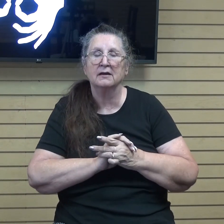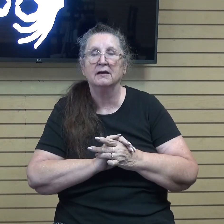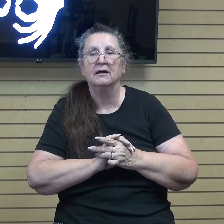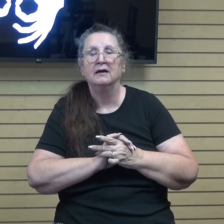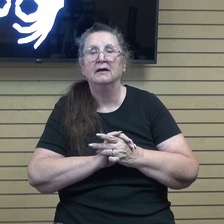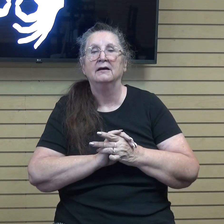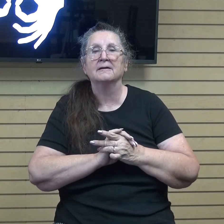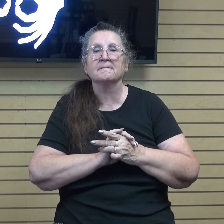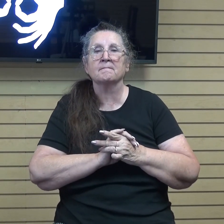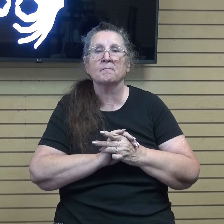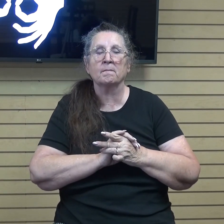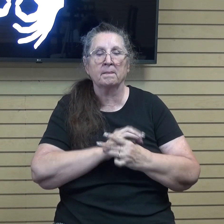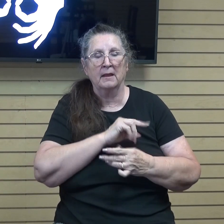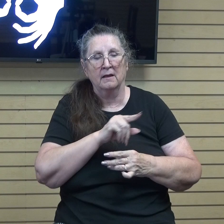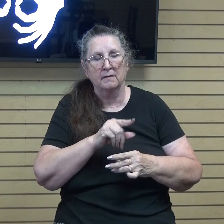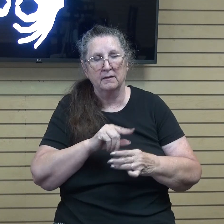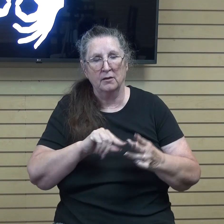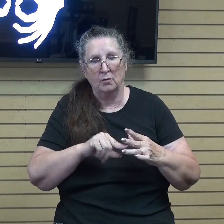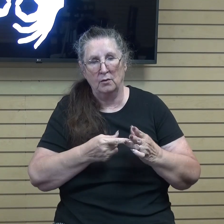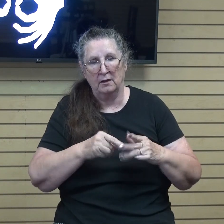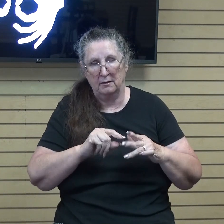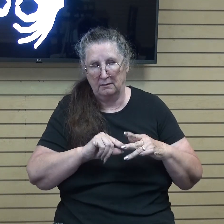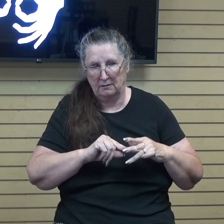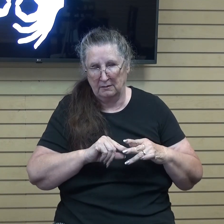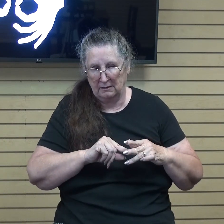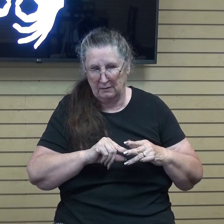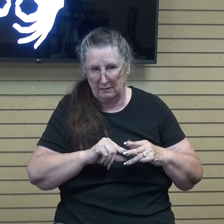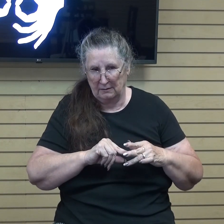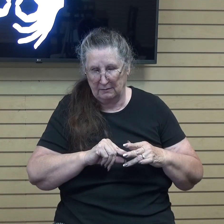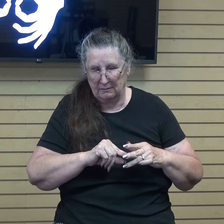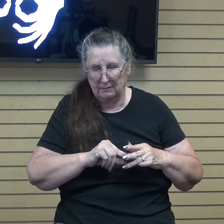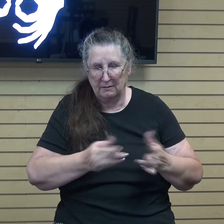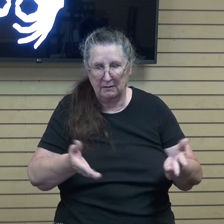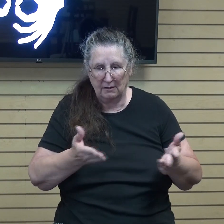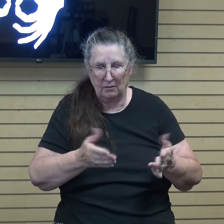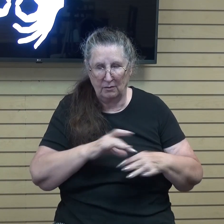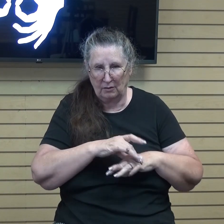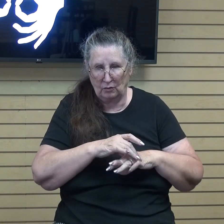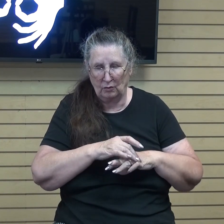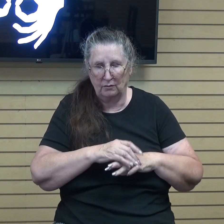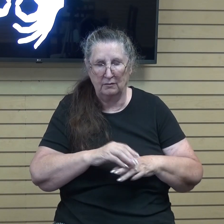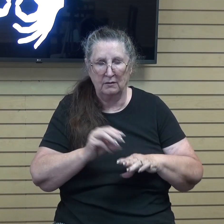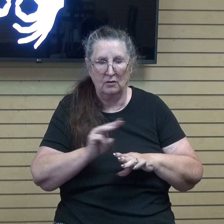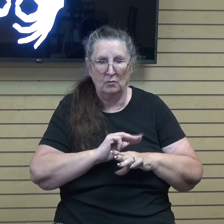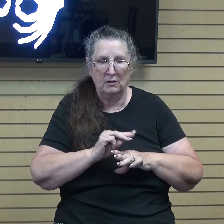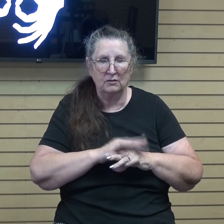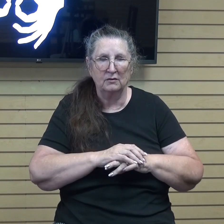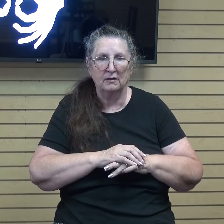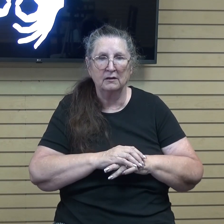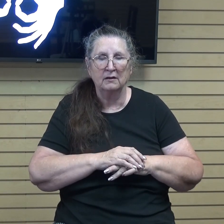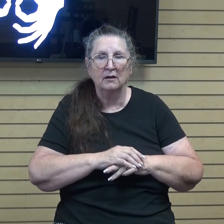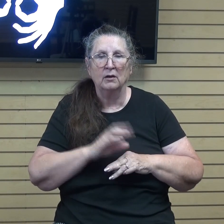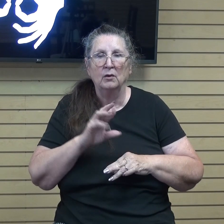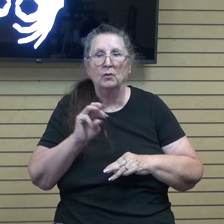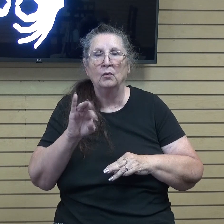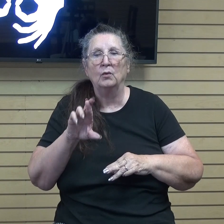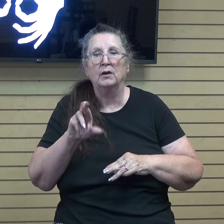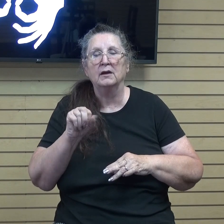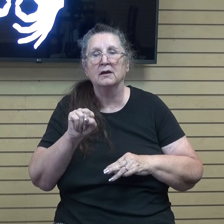as they are about to embark on their ministry here on earth. Again, Warren Worsby says, Ministry takes